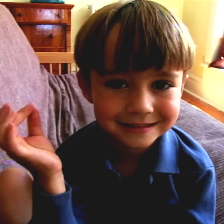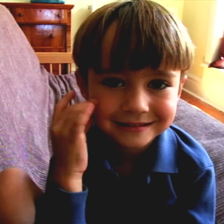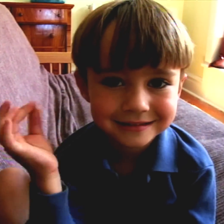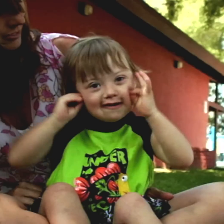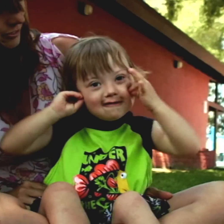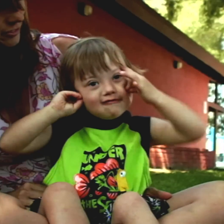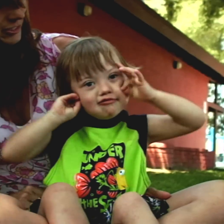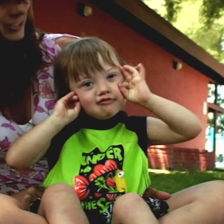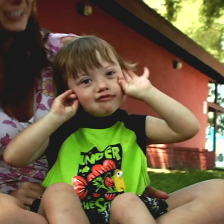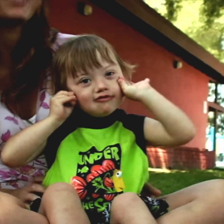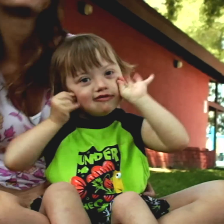Sign fruit.